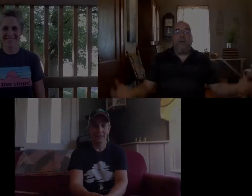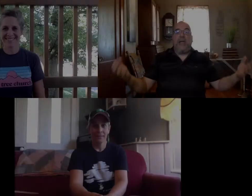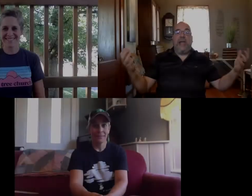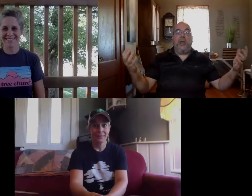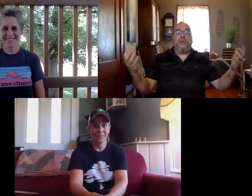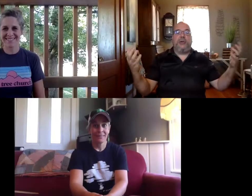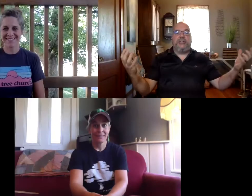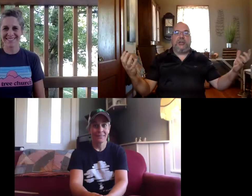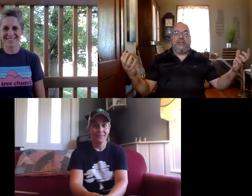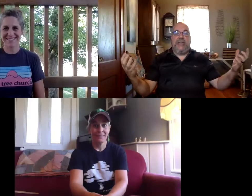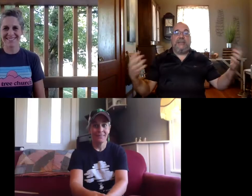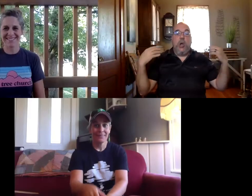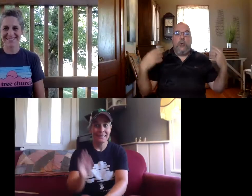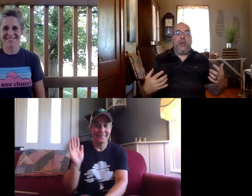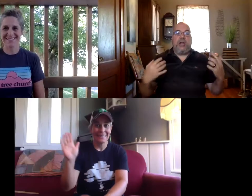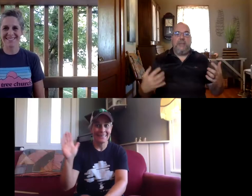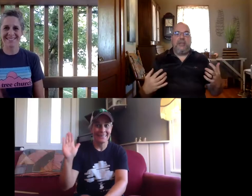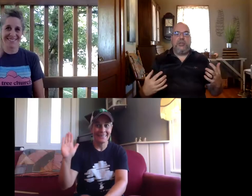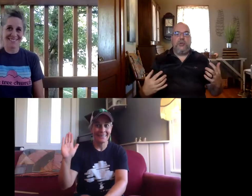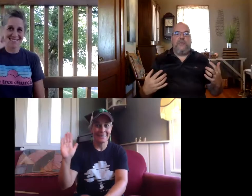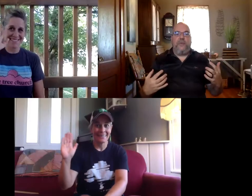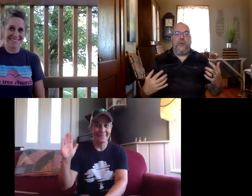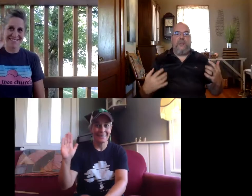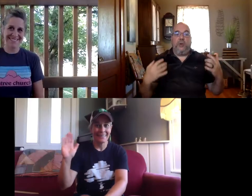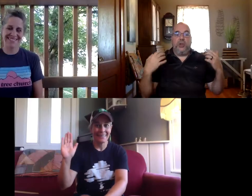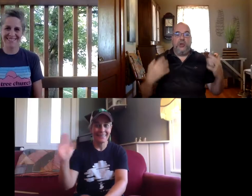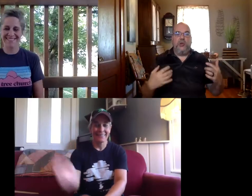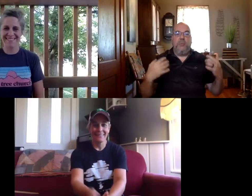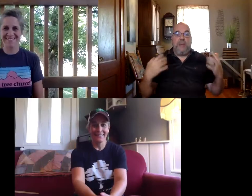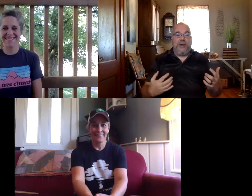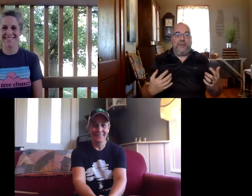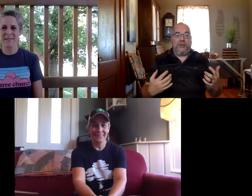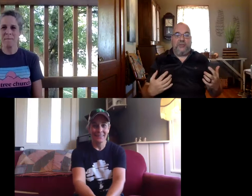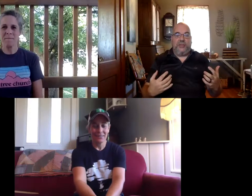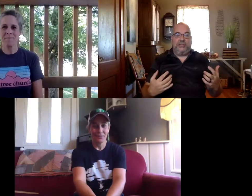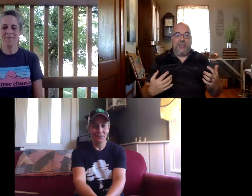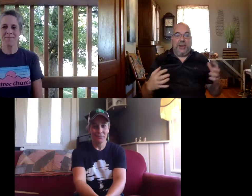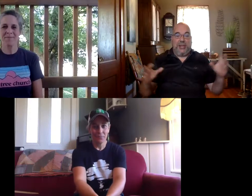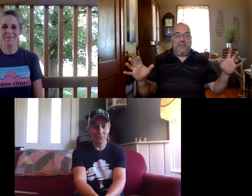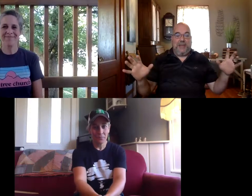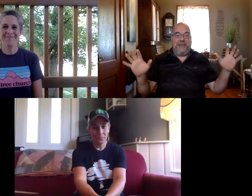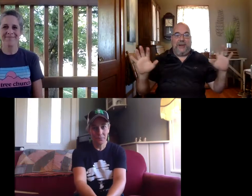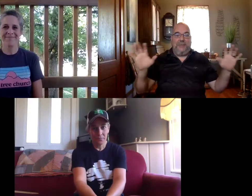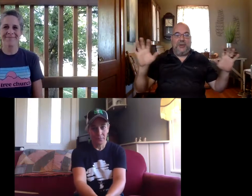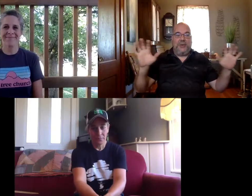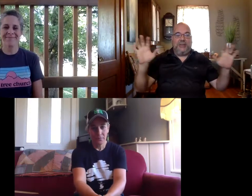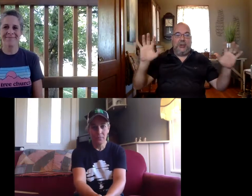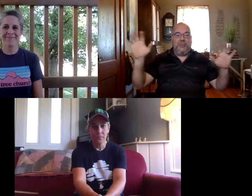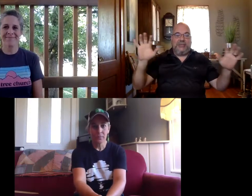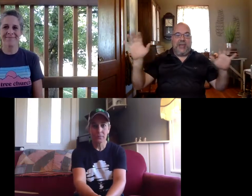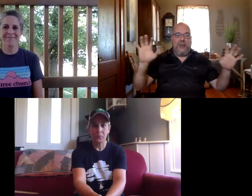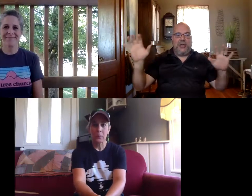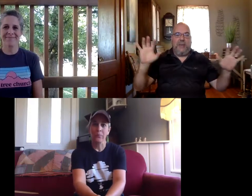all right hello tree church kids we are coming to you for for the new memory verse for this month a little bit differently we're doing